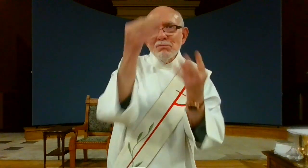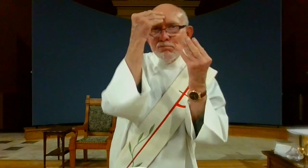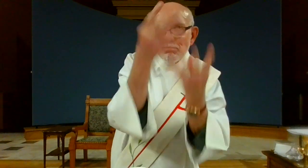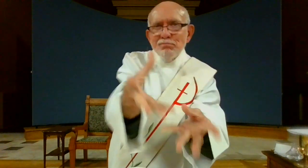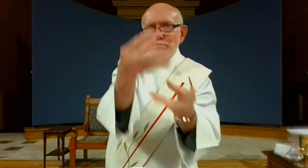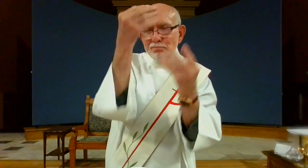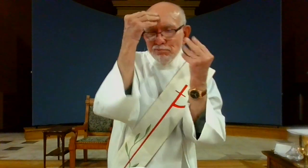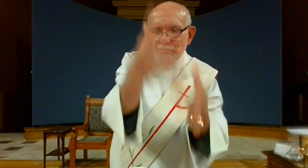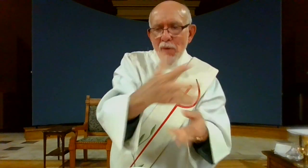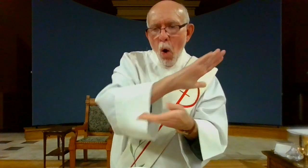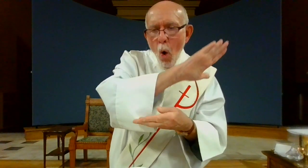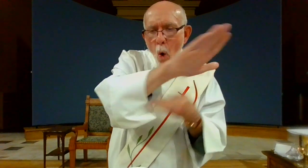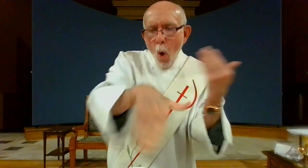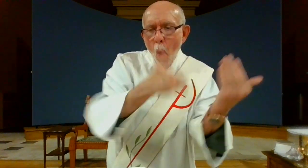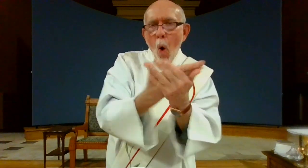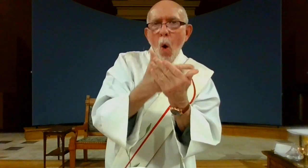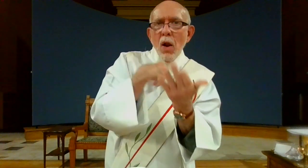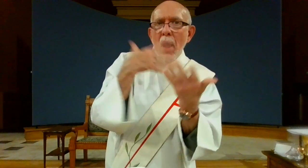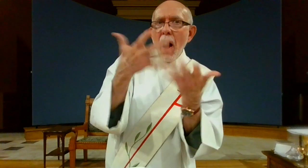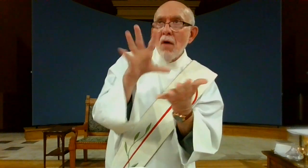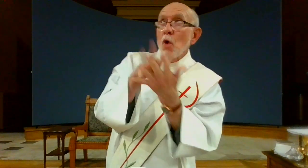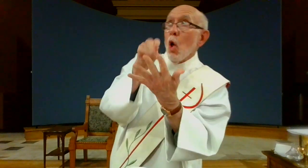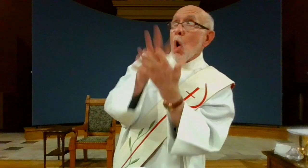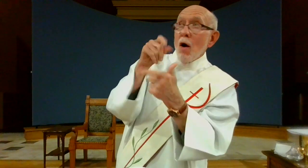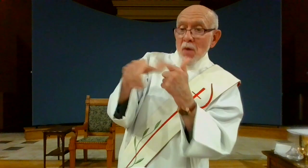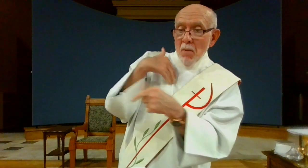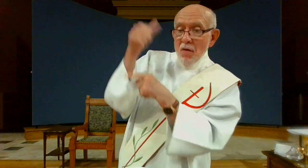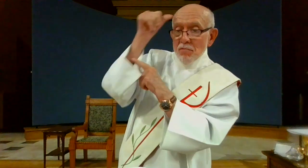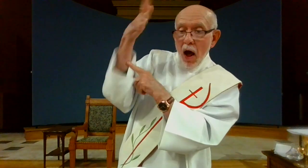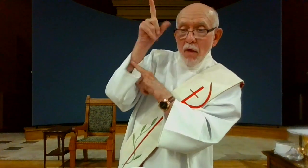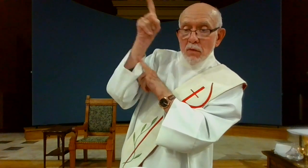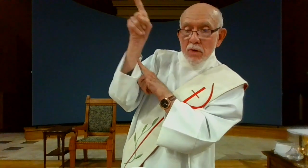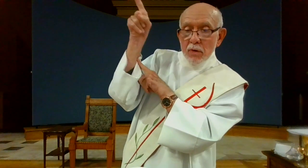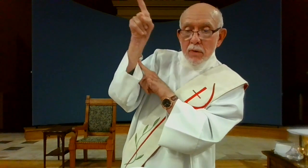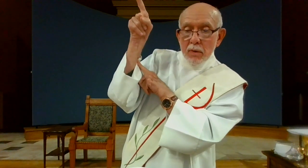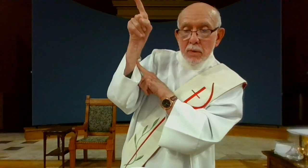because I have told you everything I have heard from my Father.